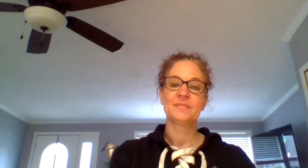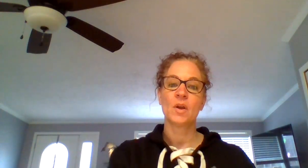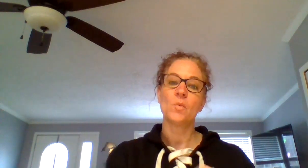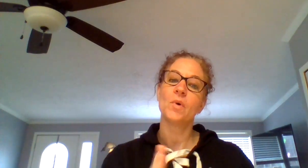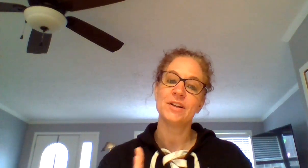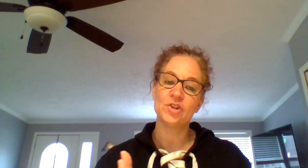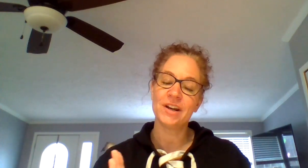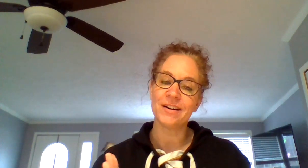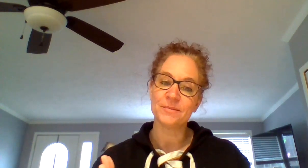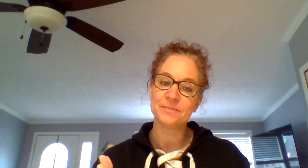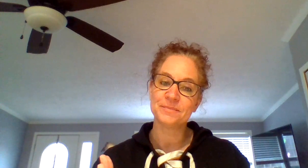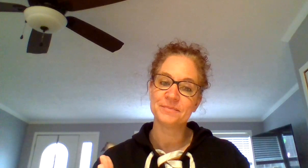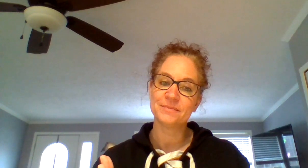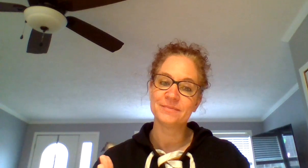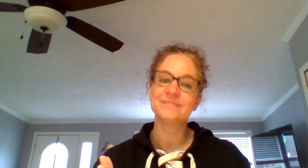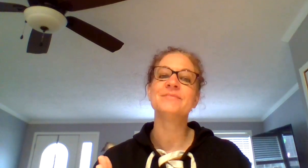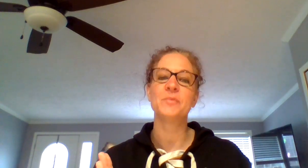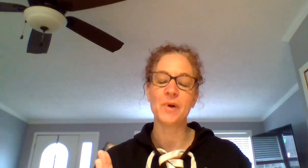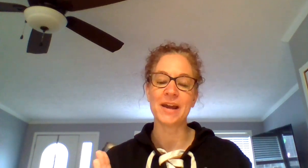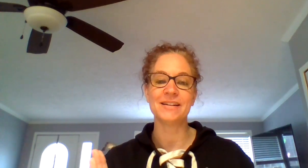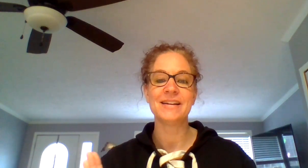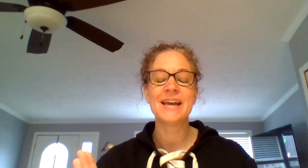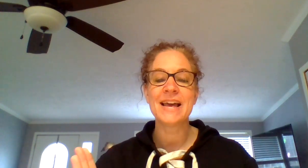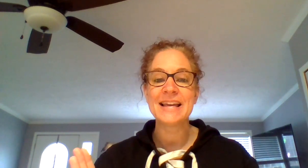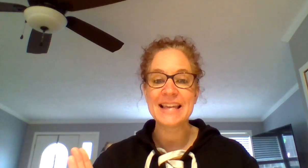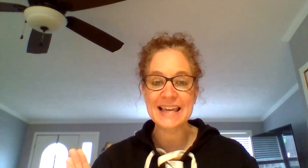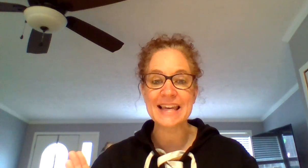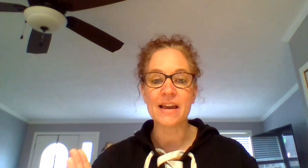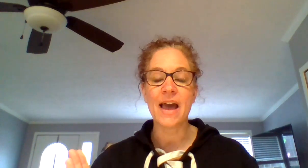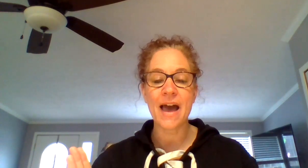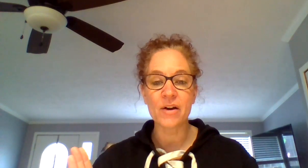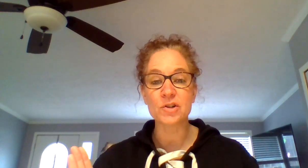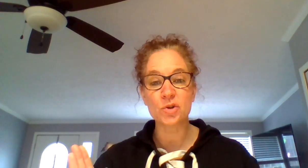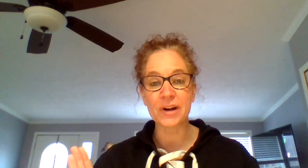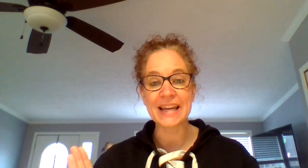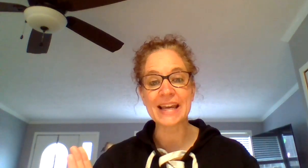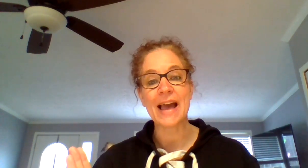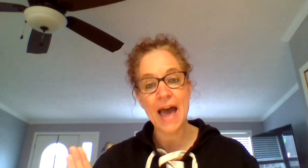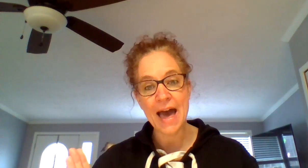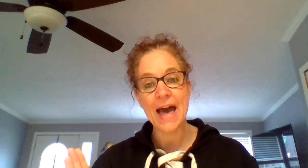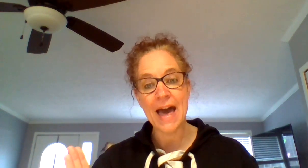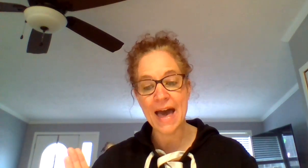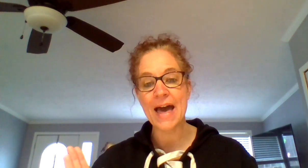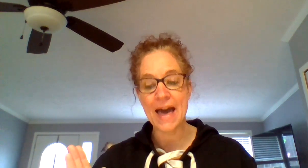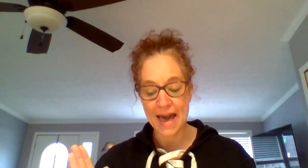What'd you hear? hear? What did E. Or shorty. Eh, eh, eh.